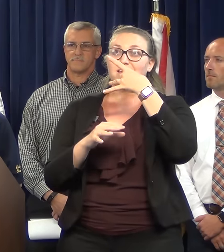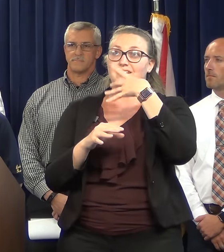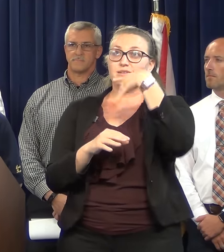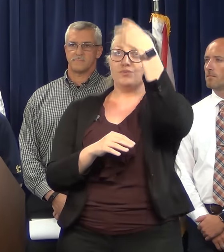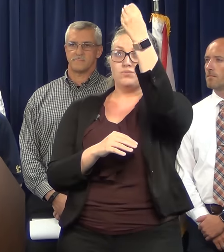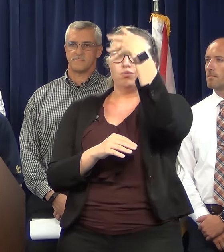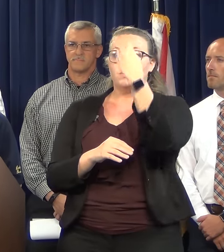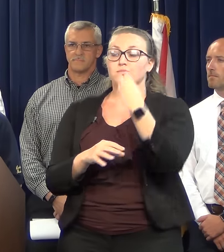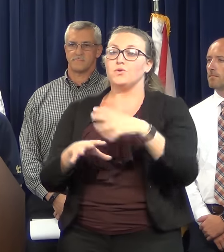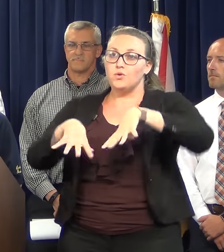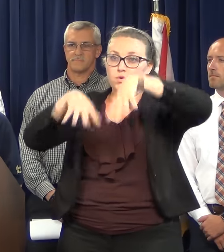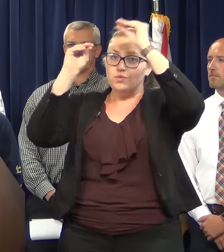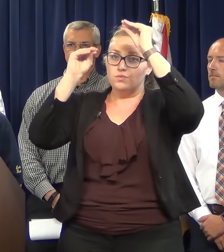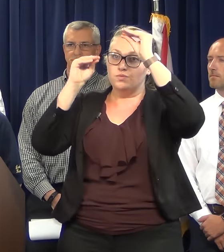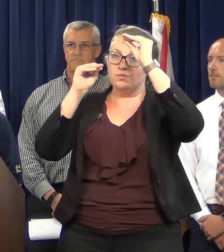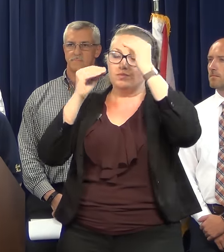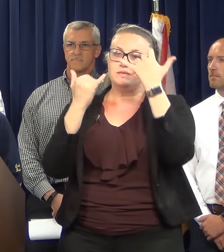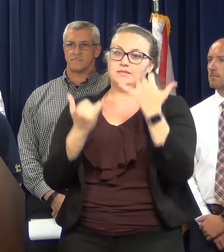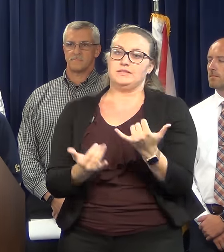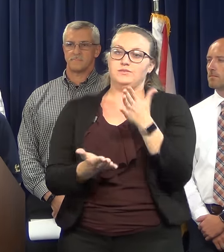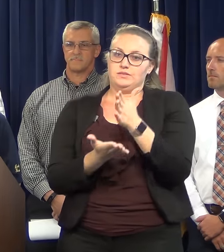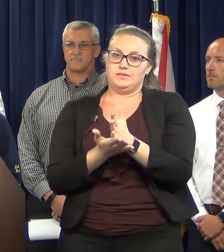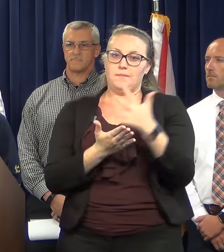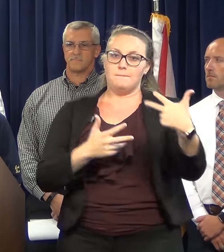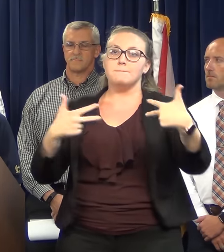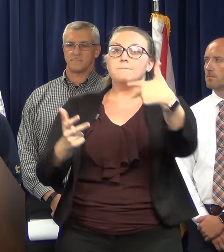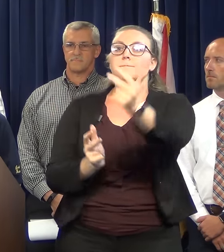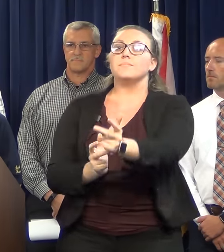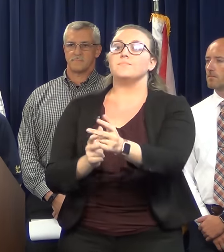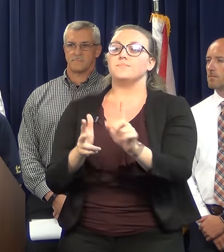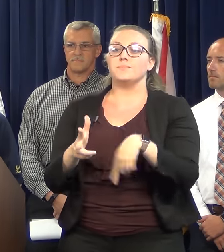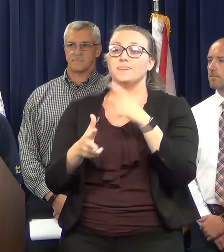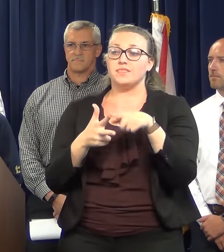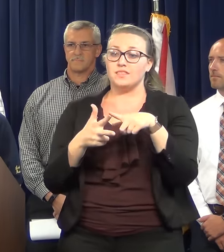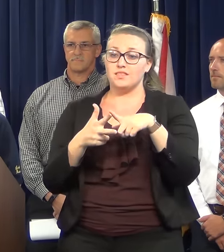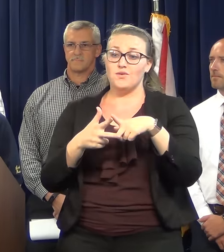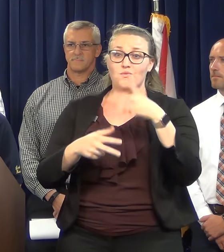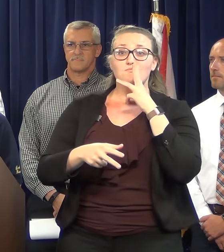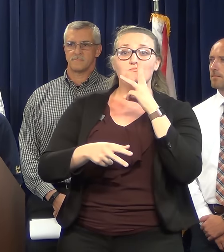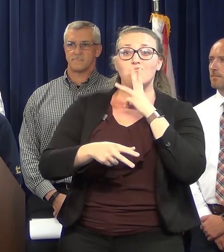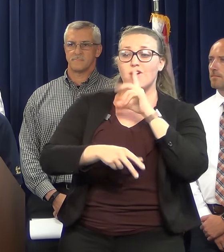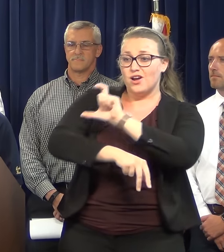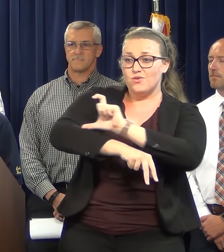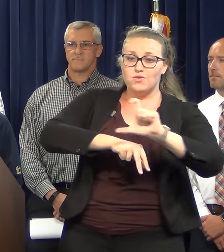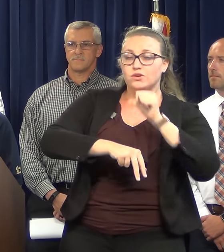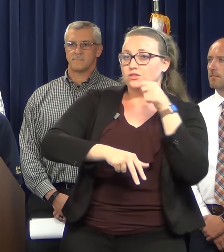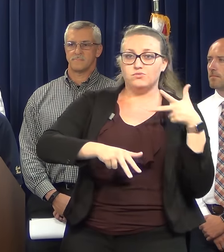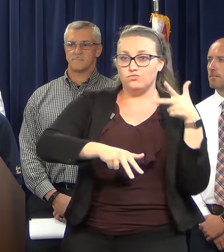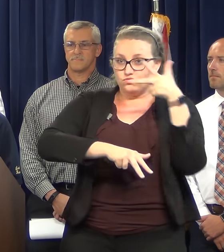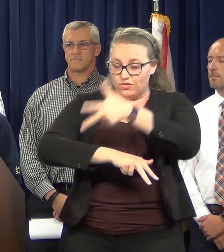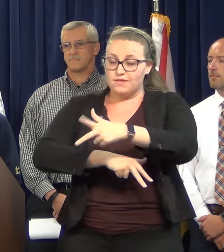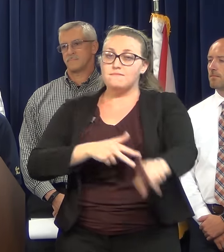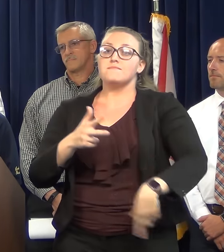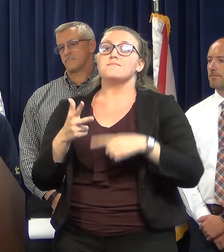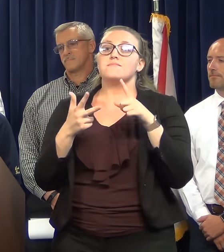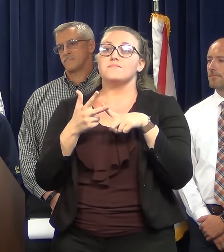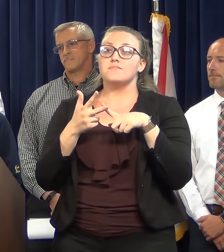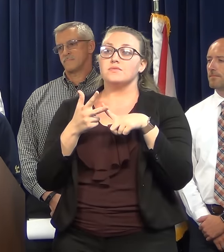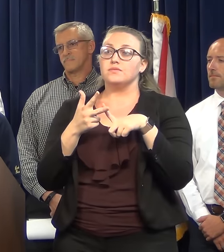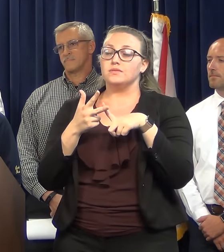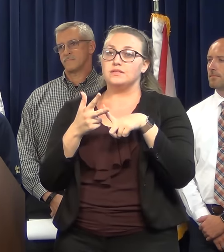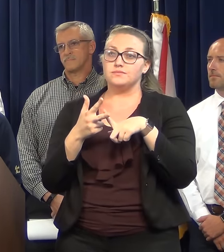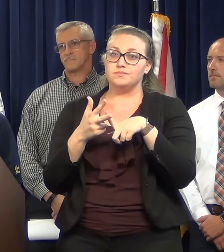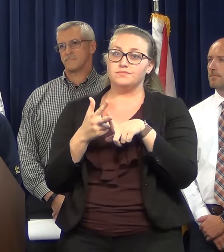not drive through any standing water. And keep an eye out on our social media sites for any bridge closures. We're going to take those